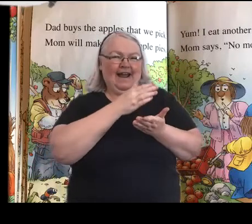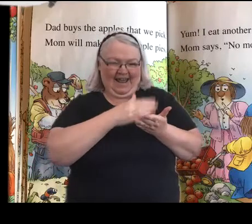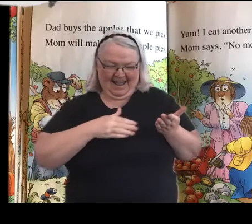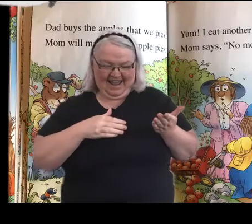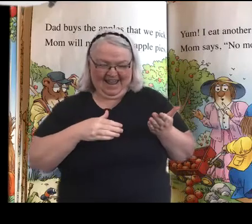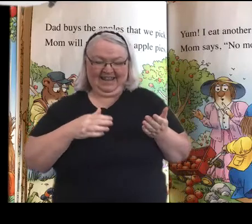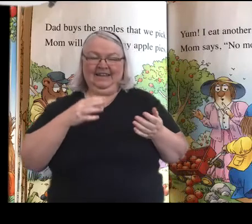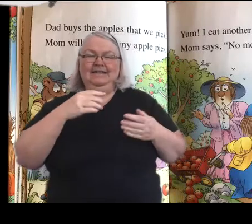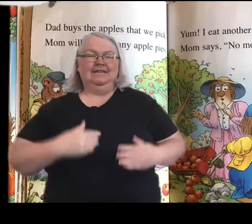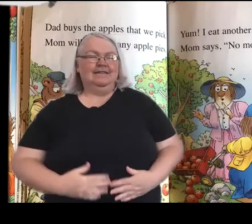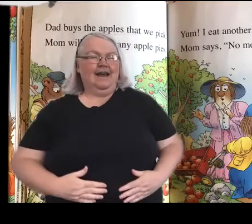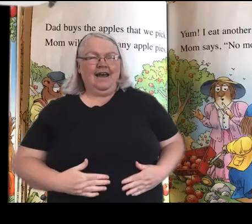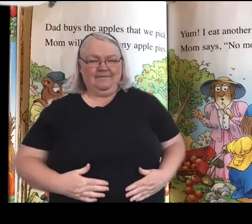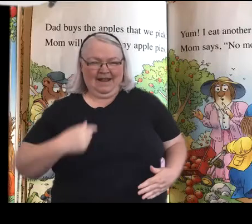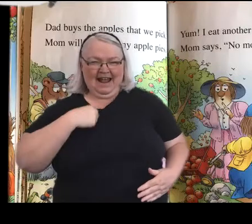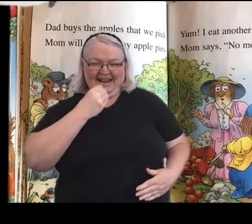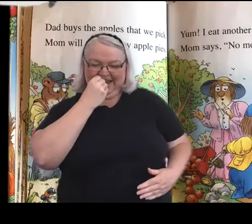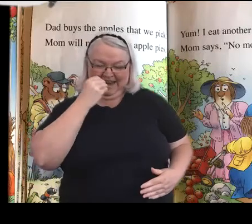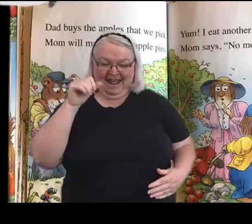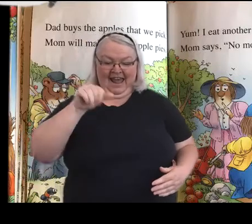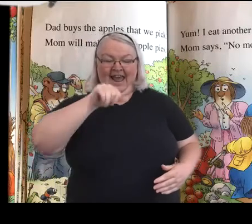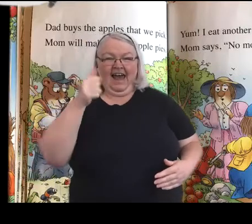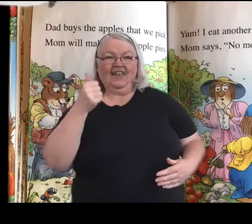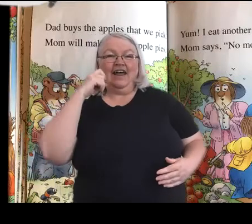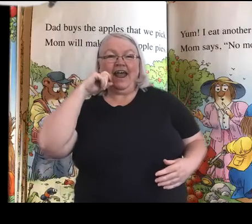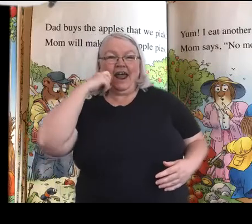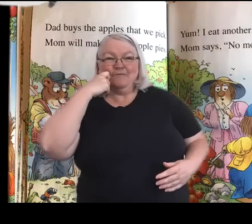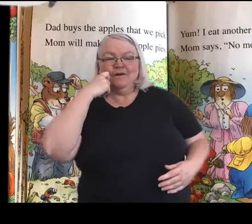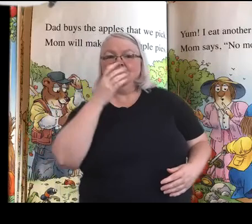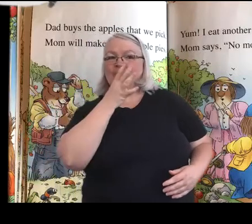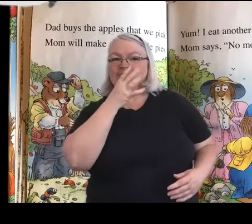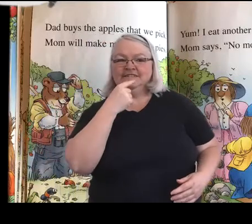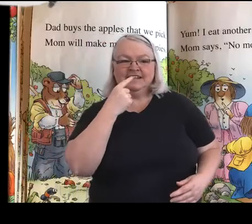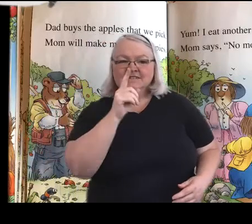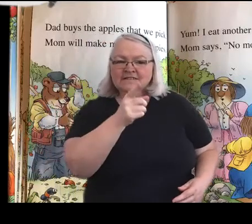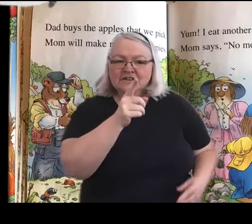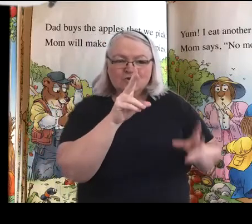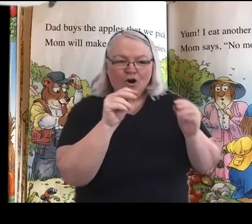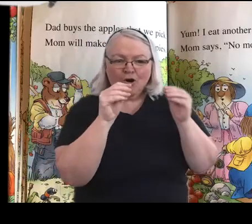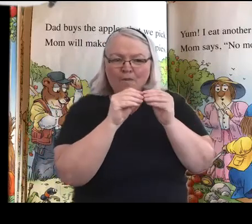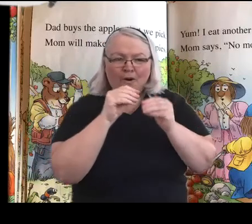Yum. I eat another apple. Mom says, no more apples.